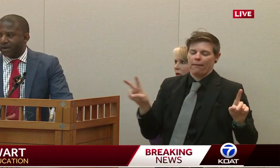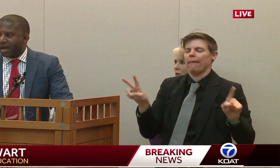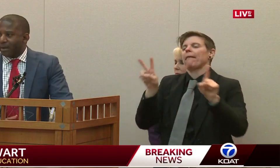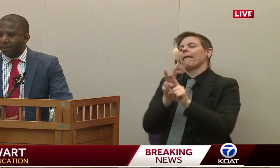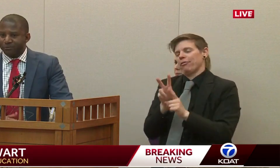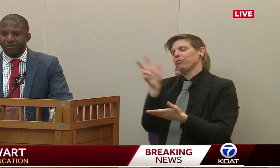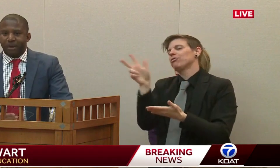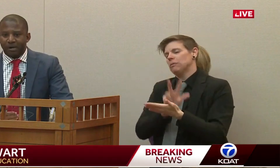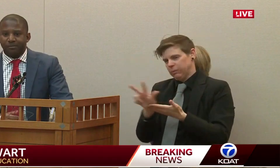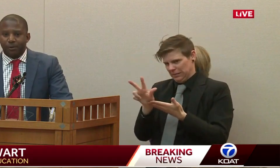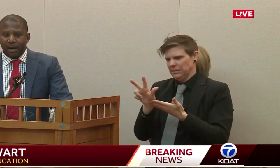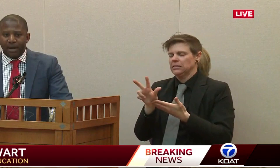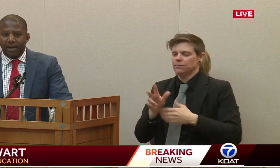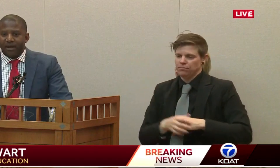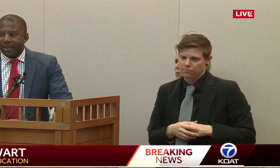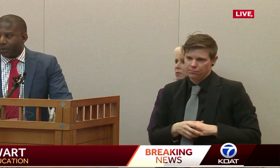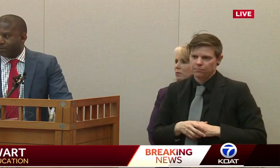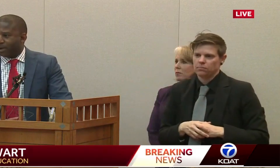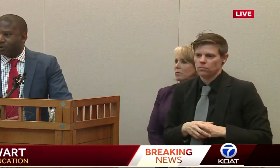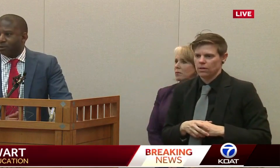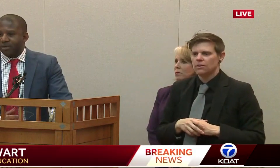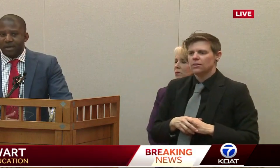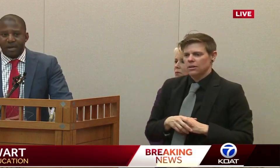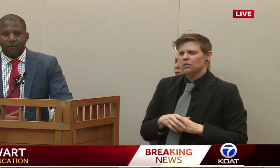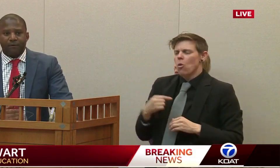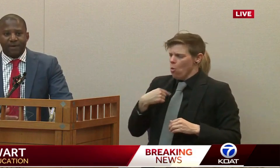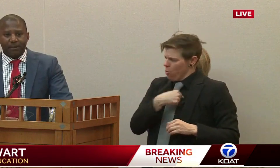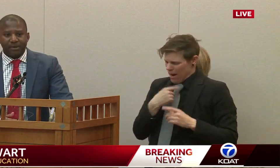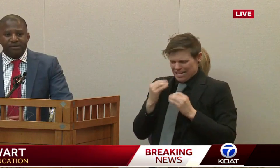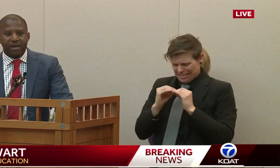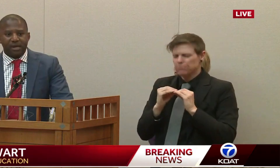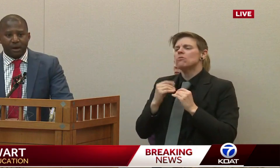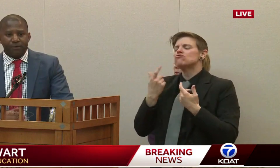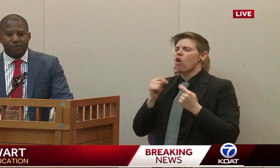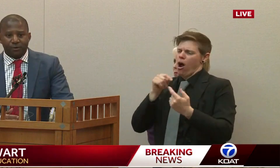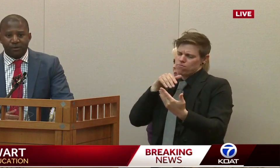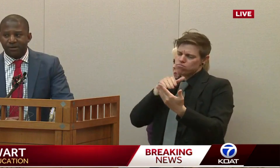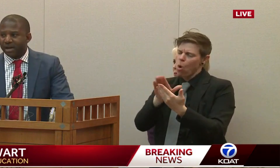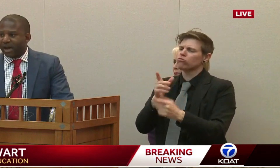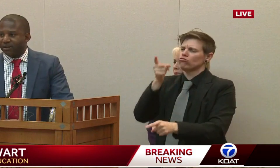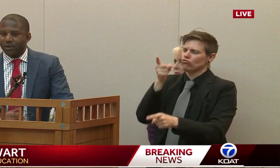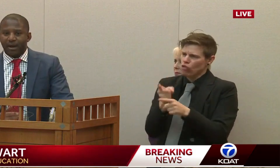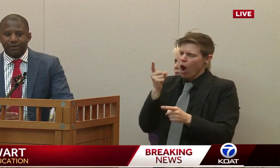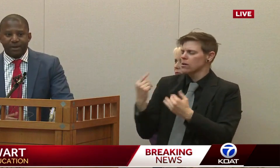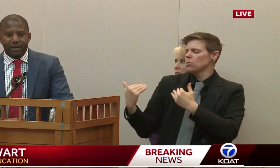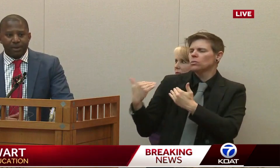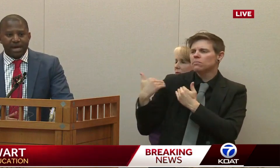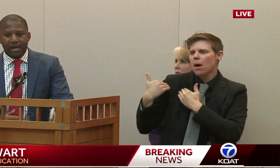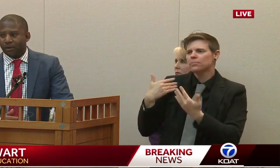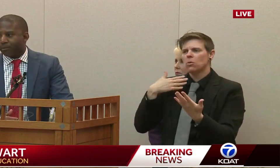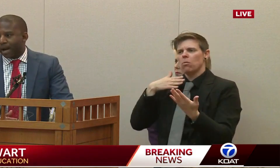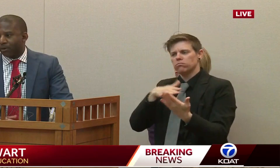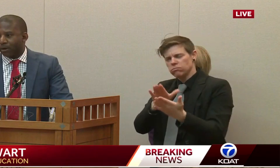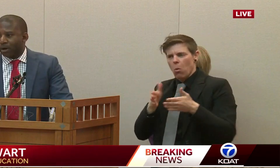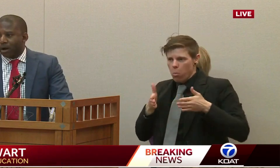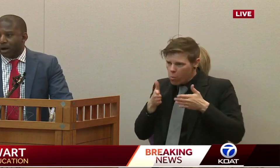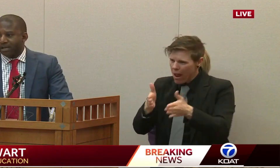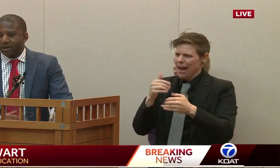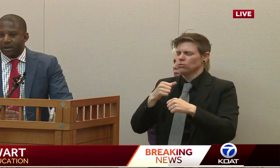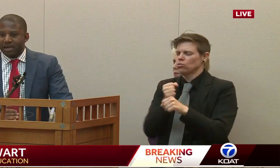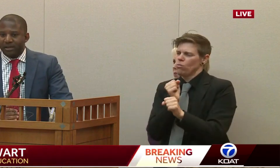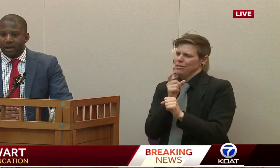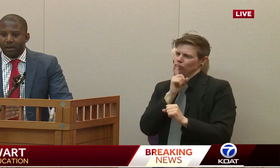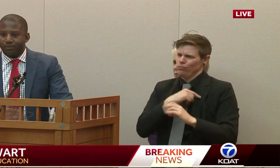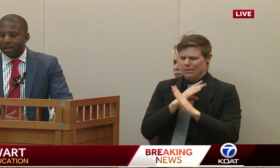responsive and most responsible way that we can make sure we're taking care of our families, taking care of our students and doing everything that we can in our power